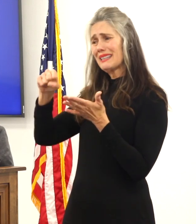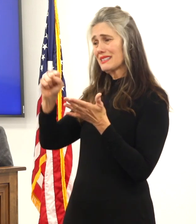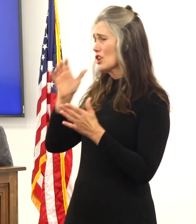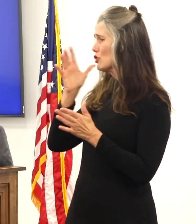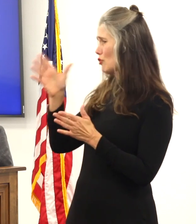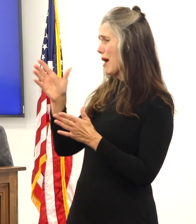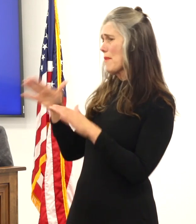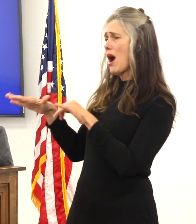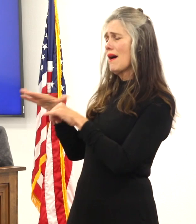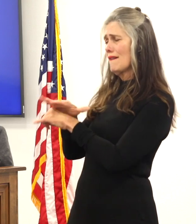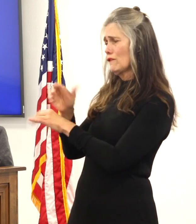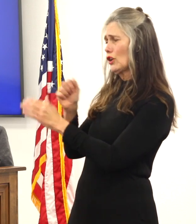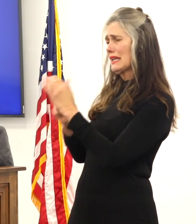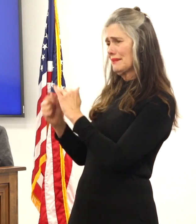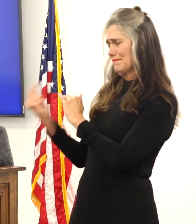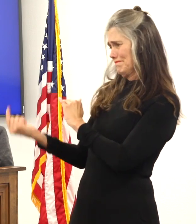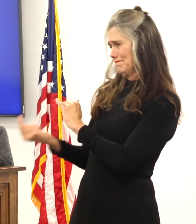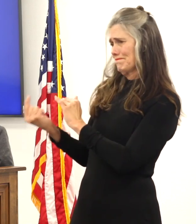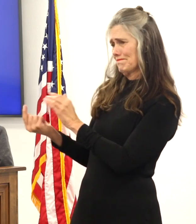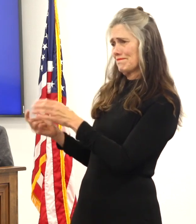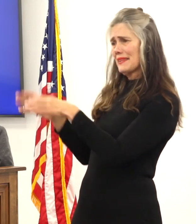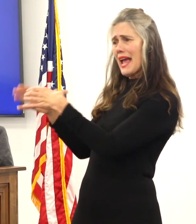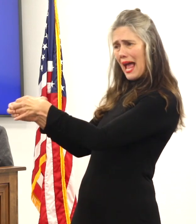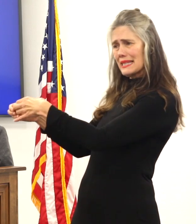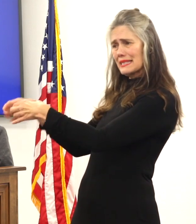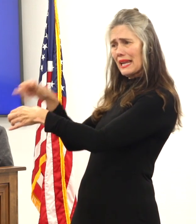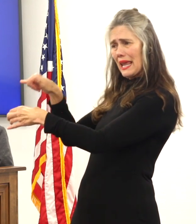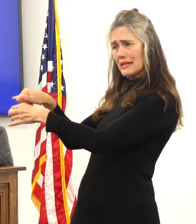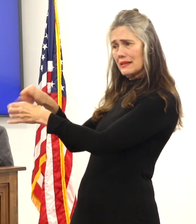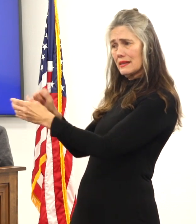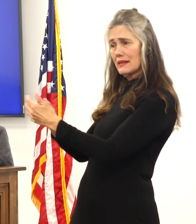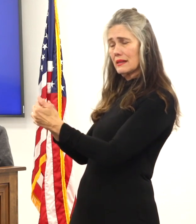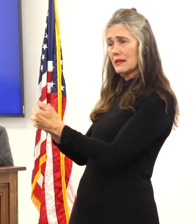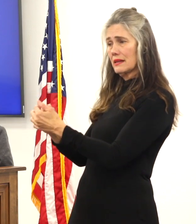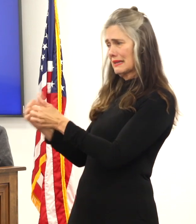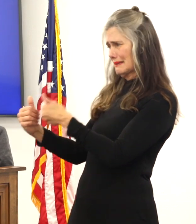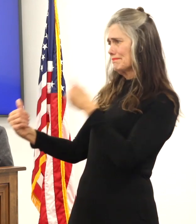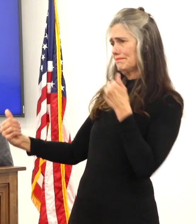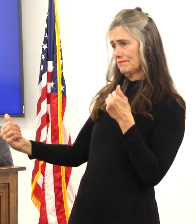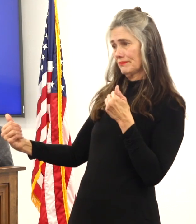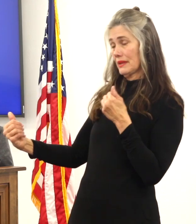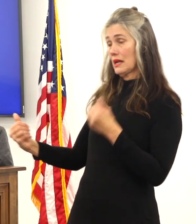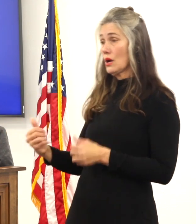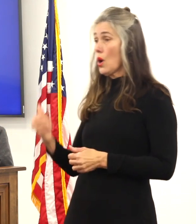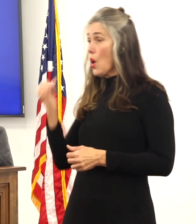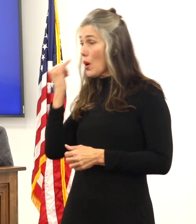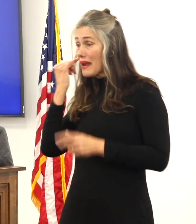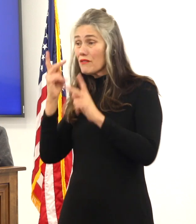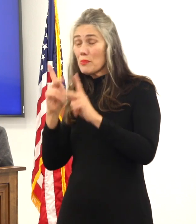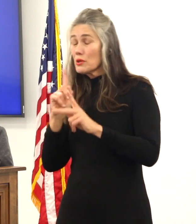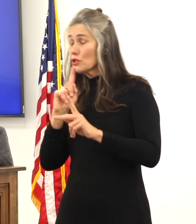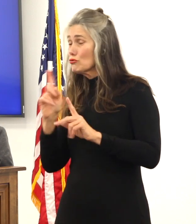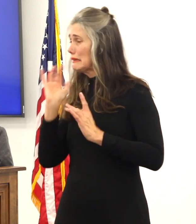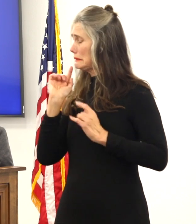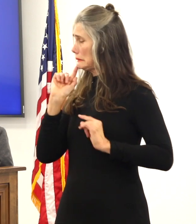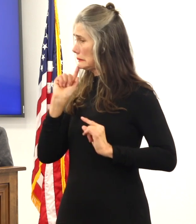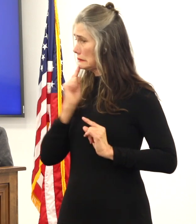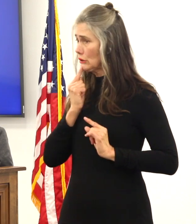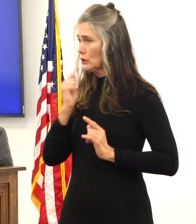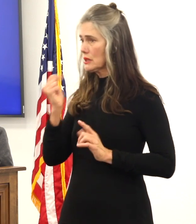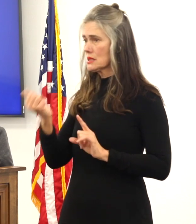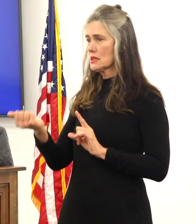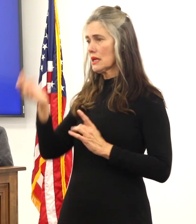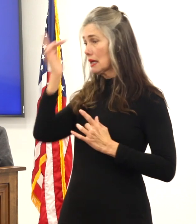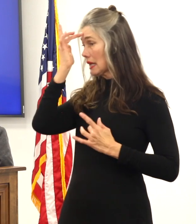we have gone to the extent absolutely in people who are quite ill and or elderly and live in long-term care